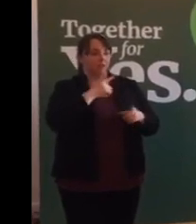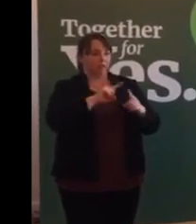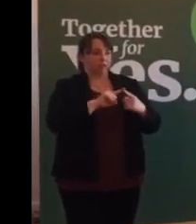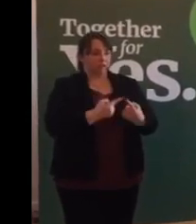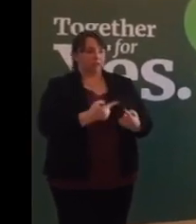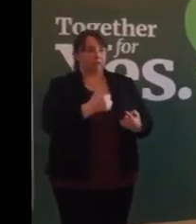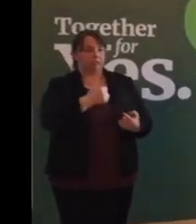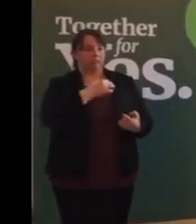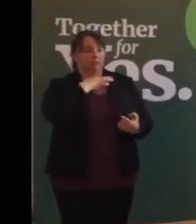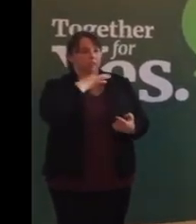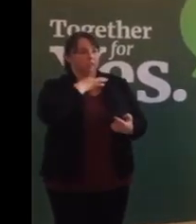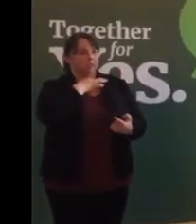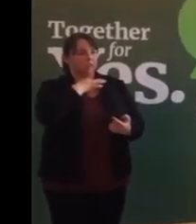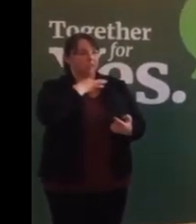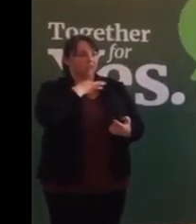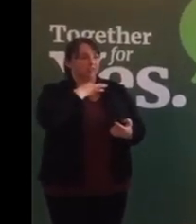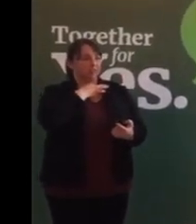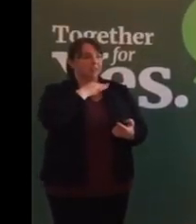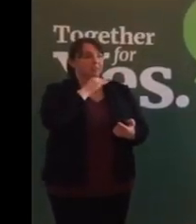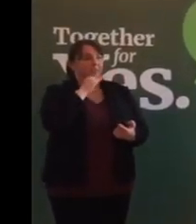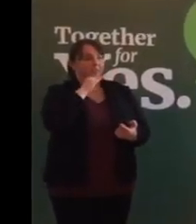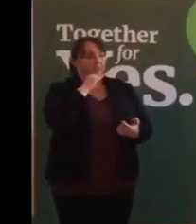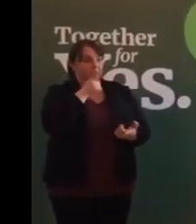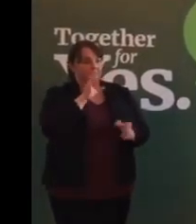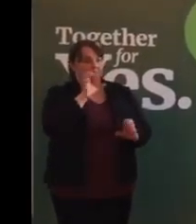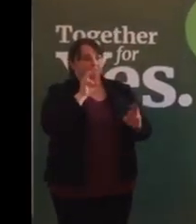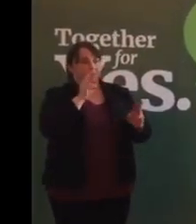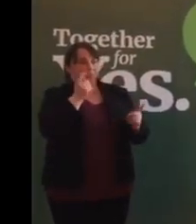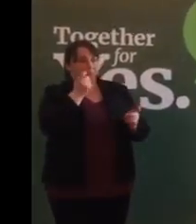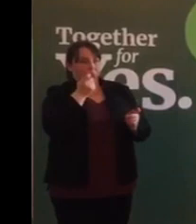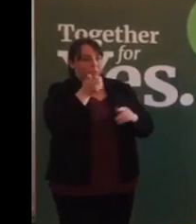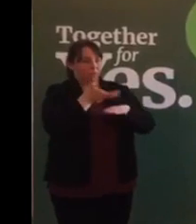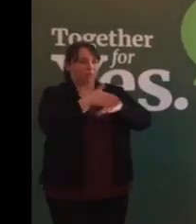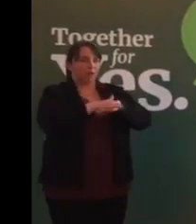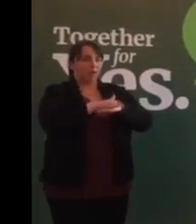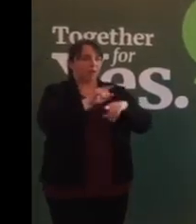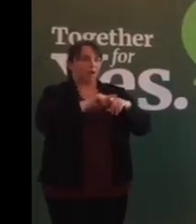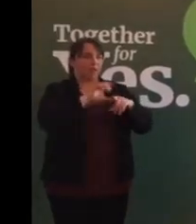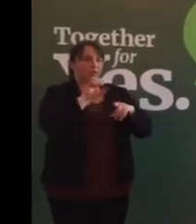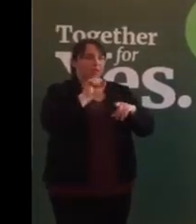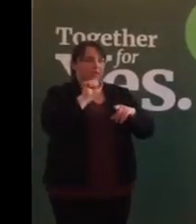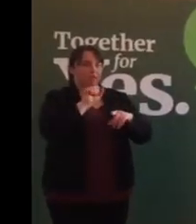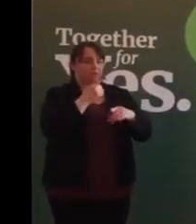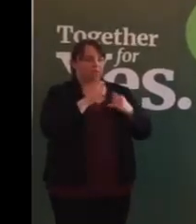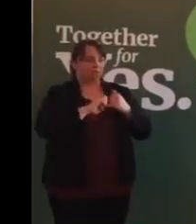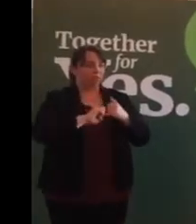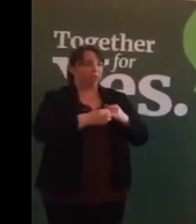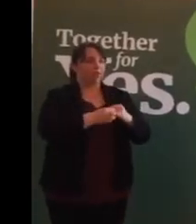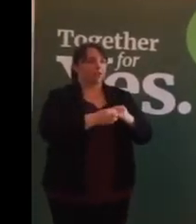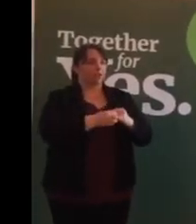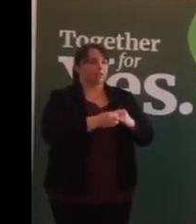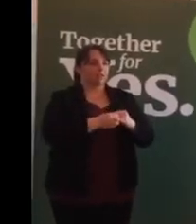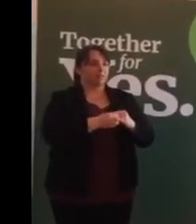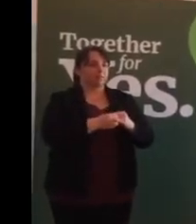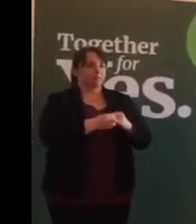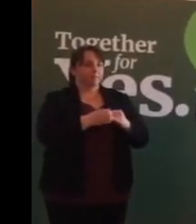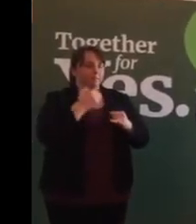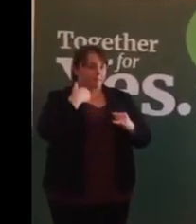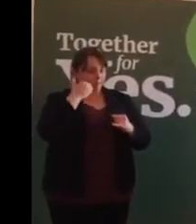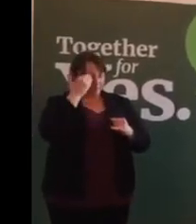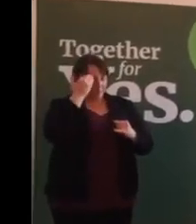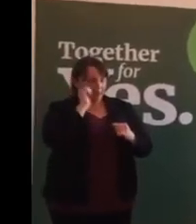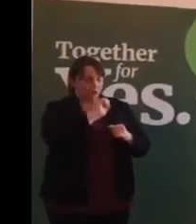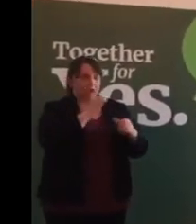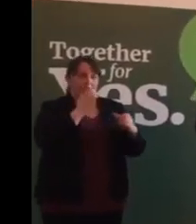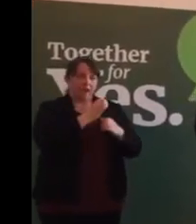risk. In other words, they may die. And Savita tragically died. We know there were deficiencies in her care.